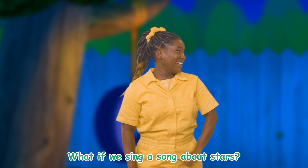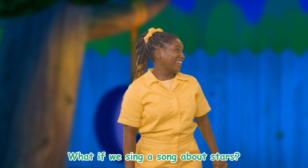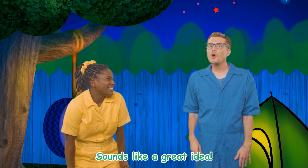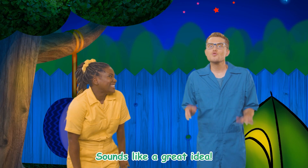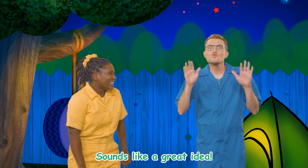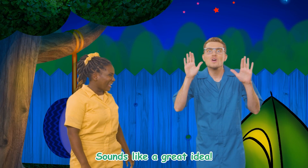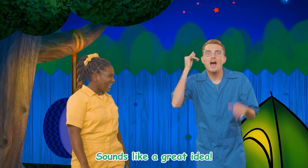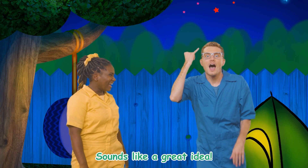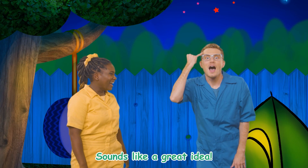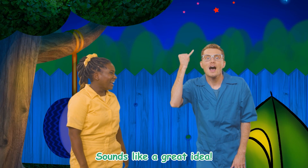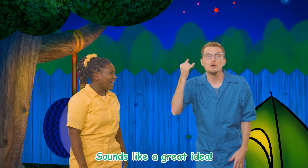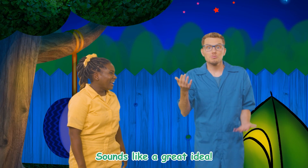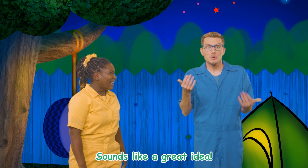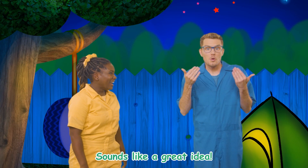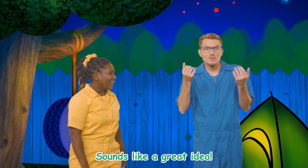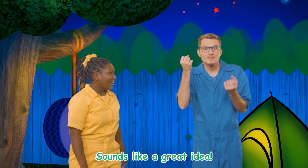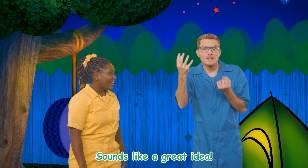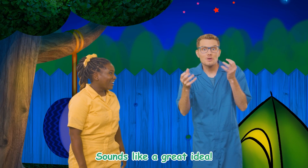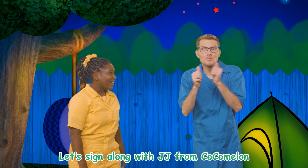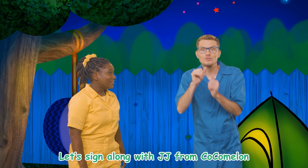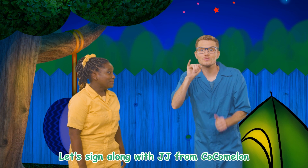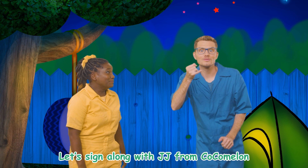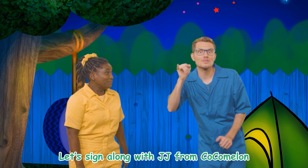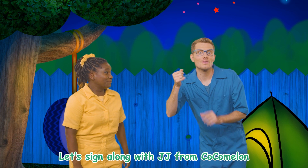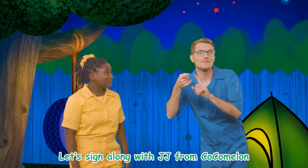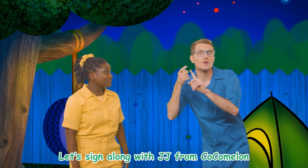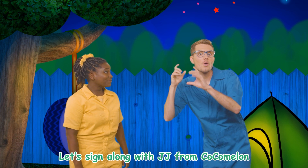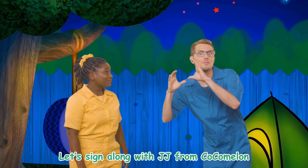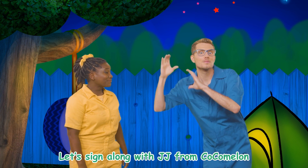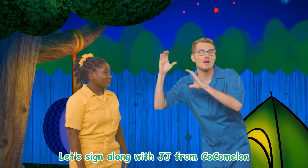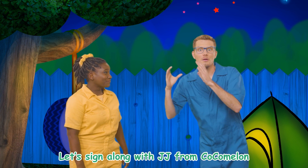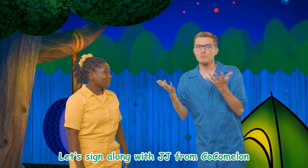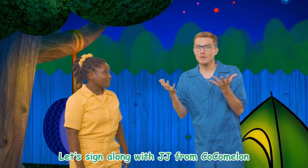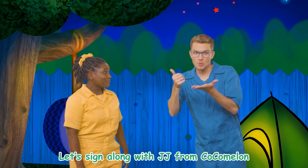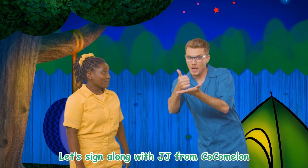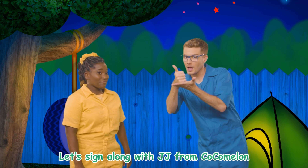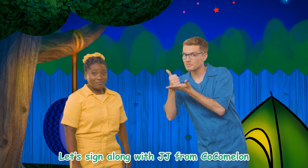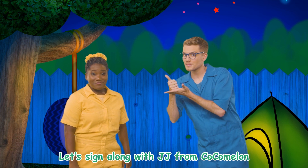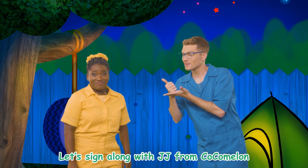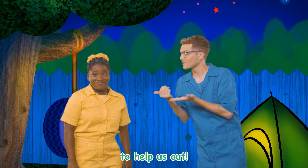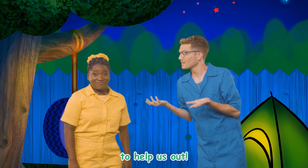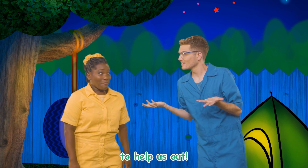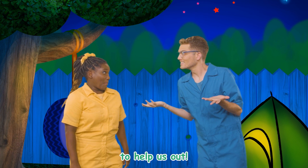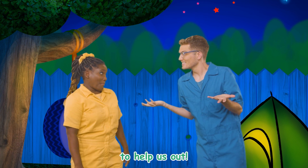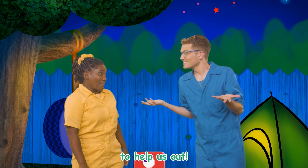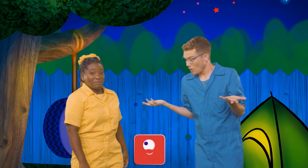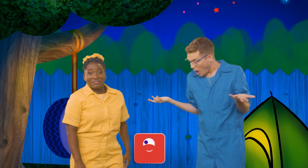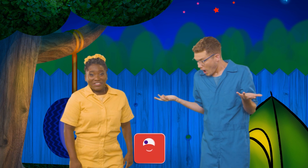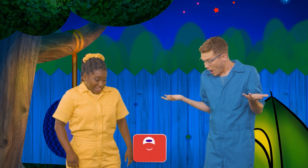Sounds like a great idea! Let's sign along with JJ from Cocomelon to help us out. Whoa!